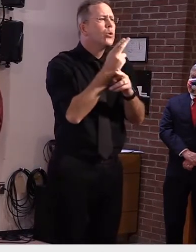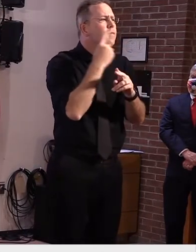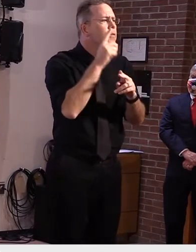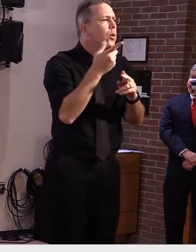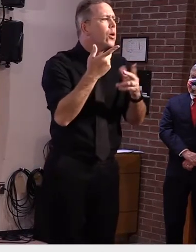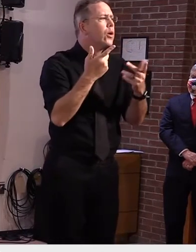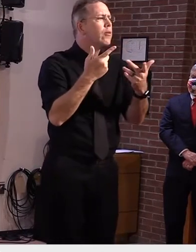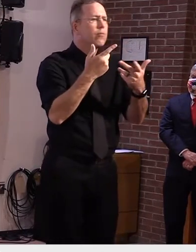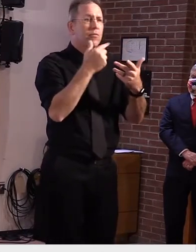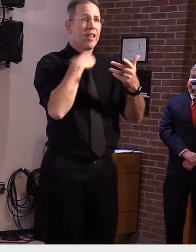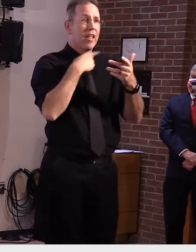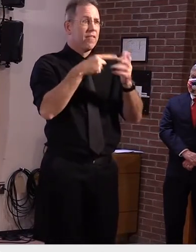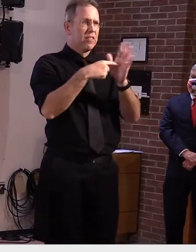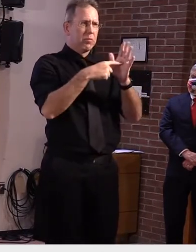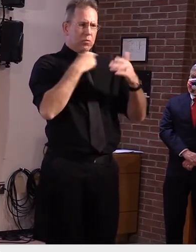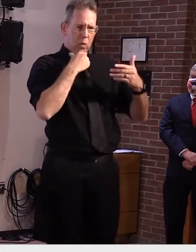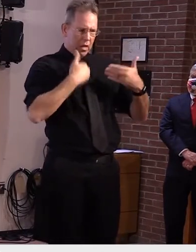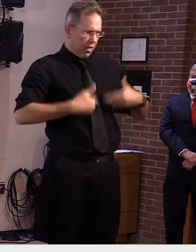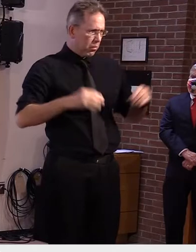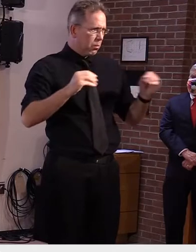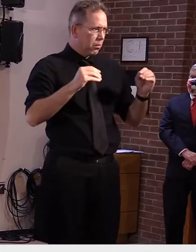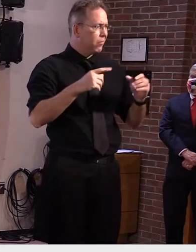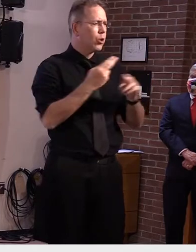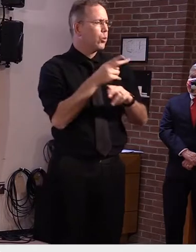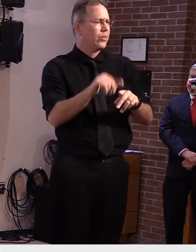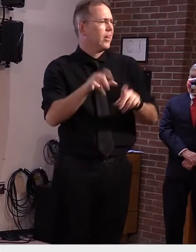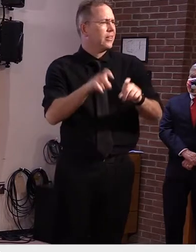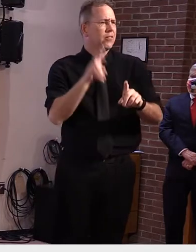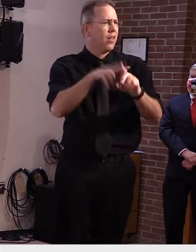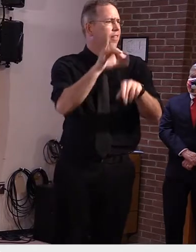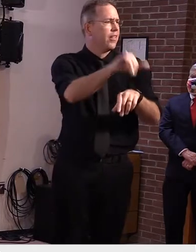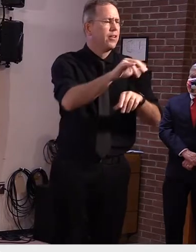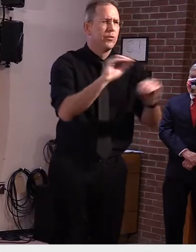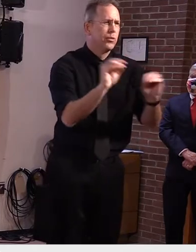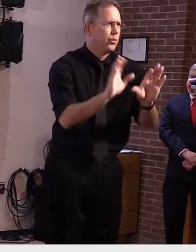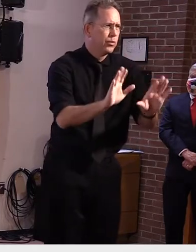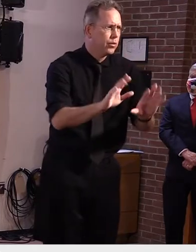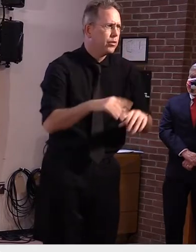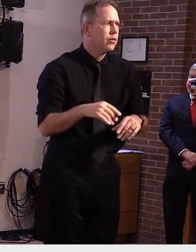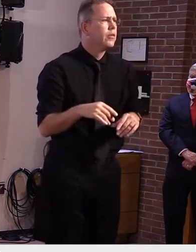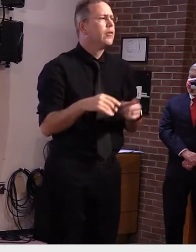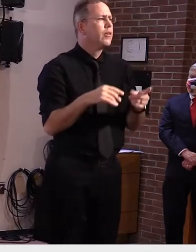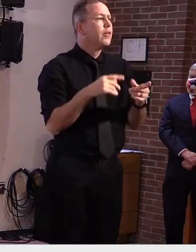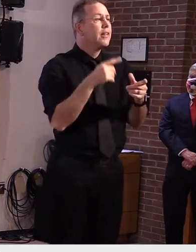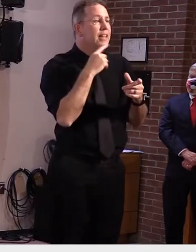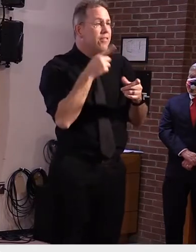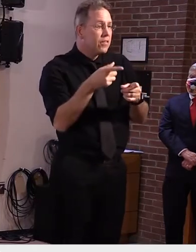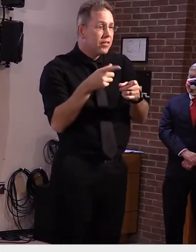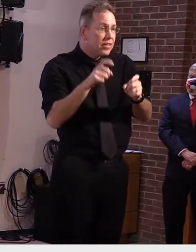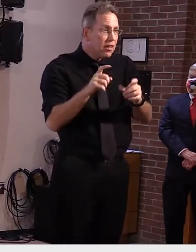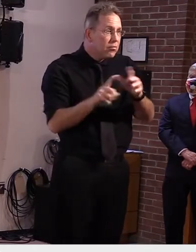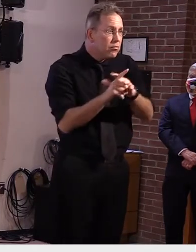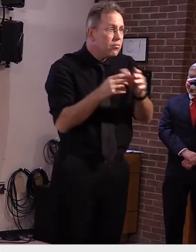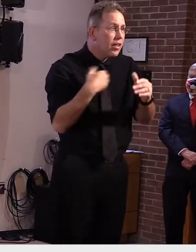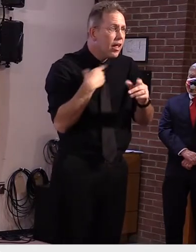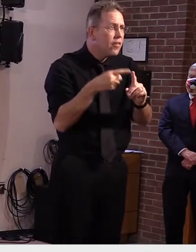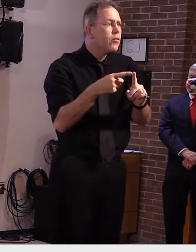but they can be informative for people who have a known exposure to a confirmed case of COVID-19.